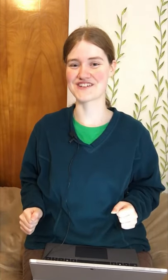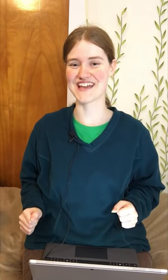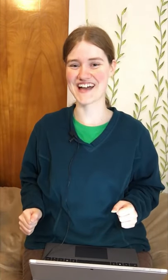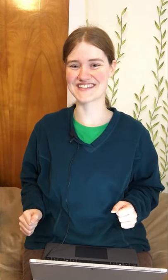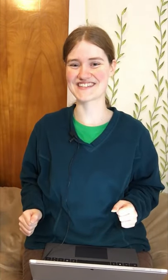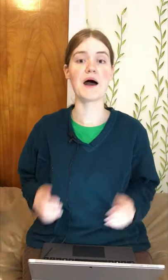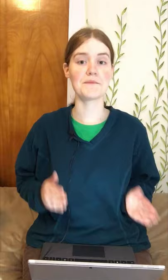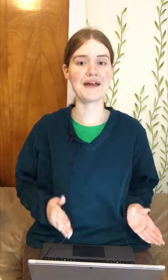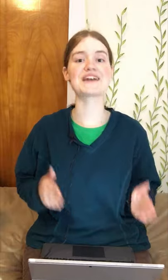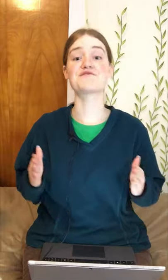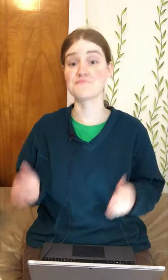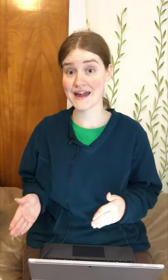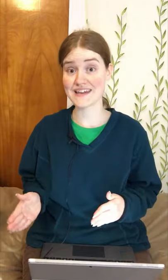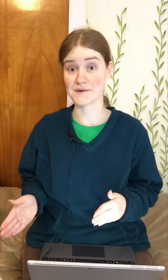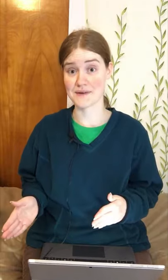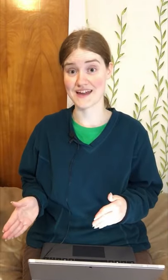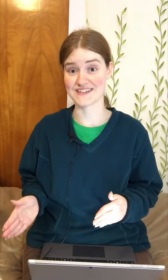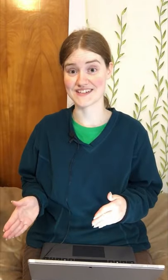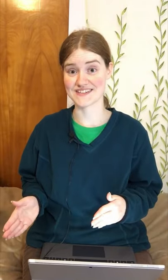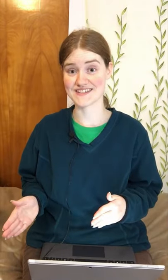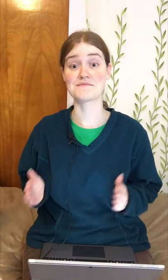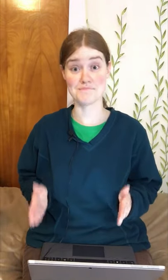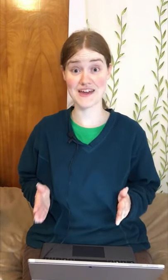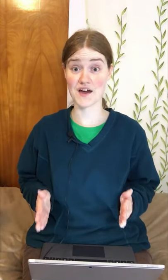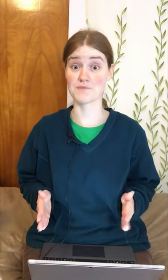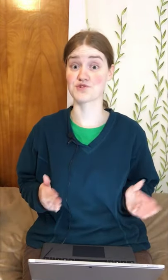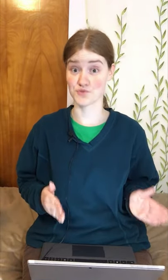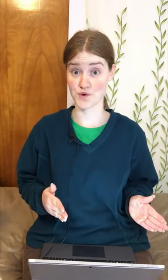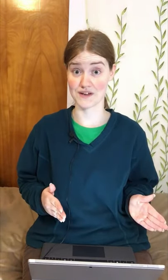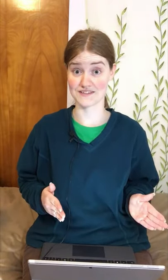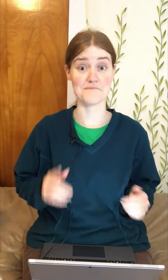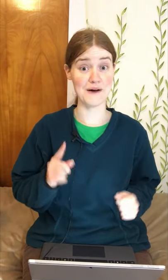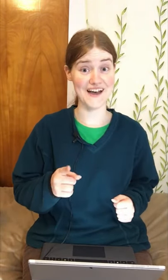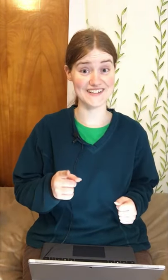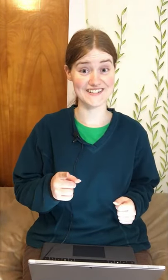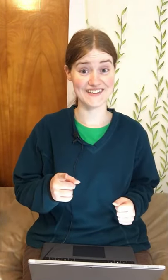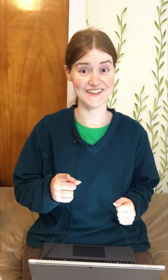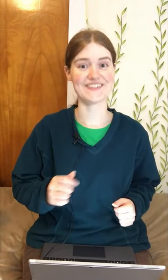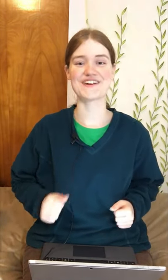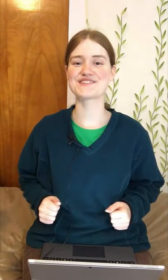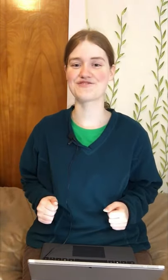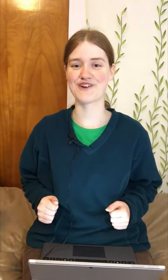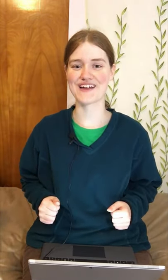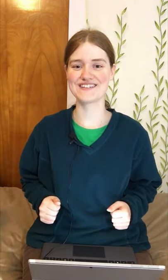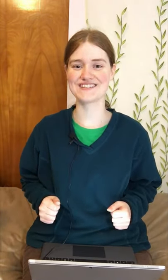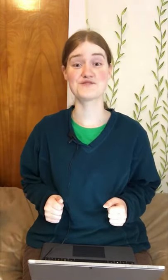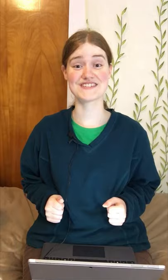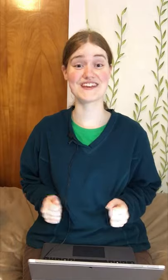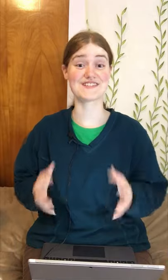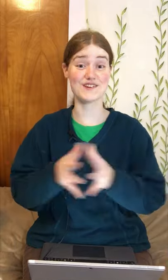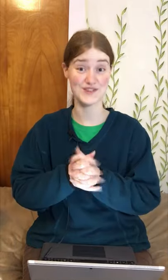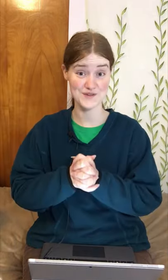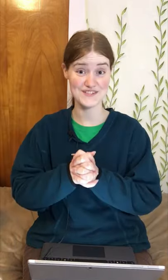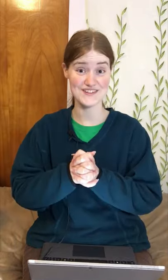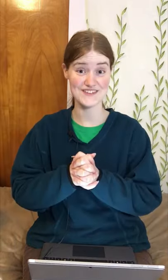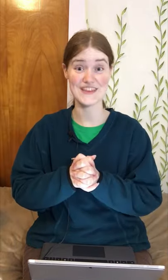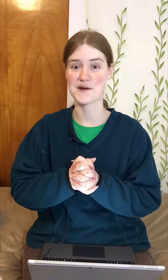says, A man of many companions may come to ruin, but there is a friend who sticks closer than a